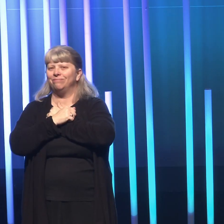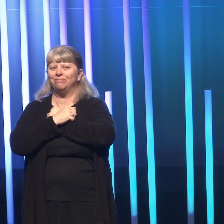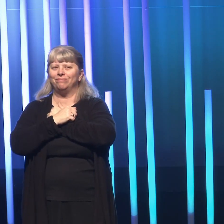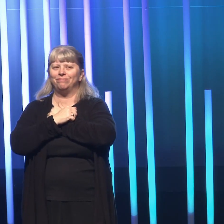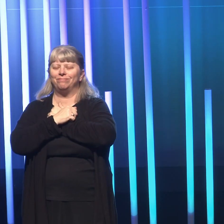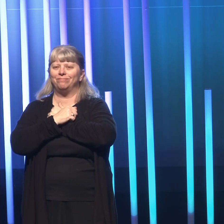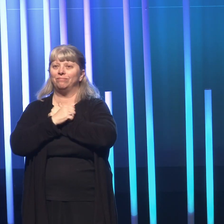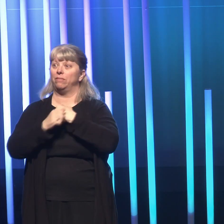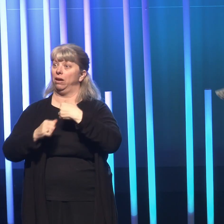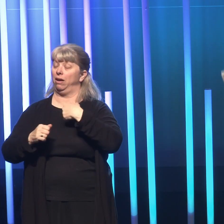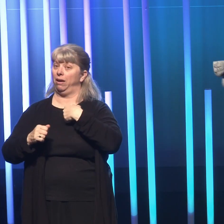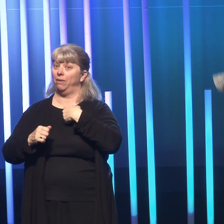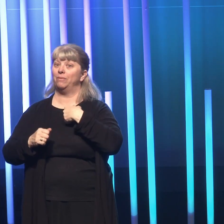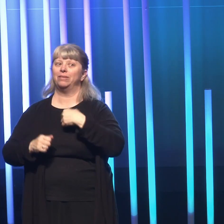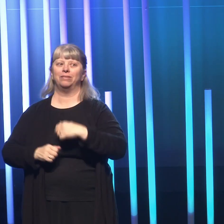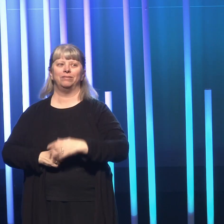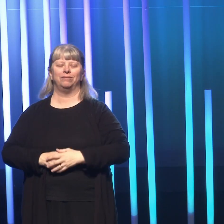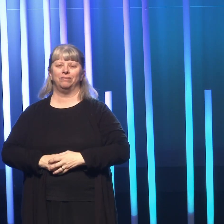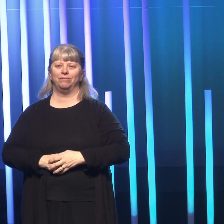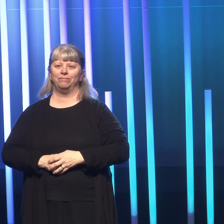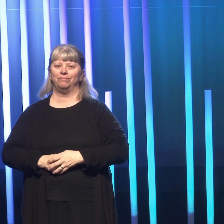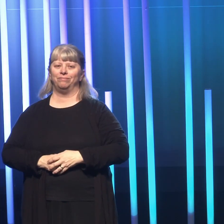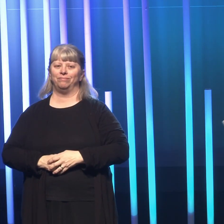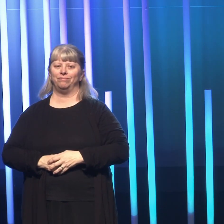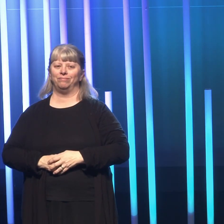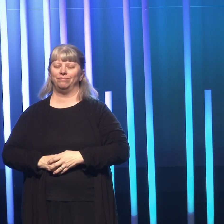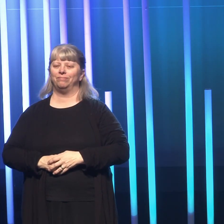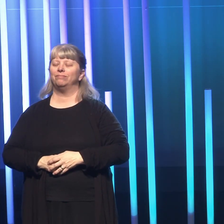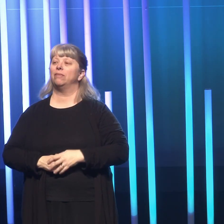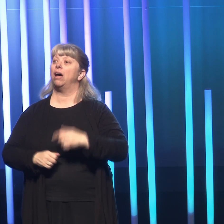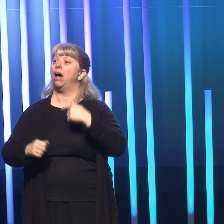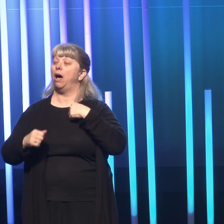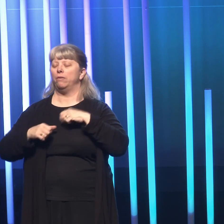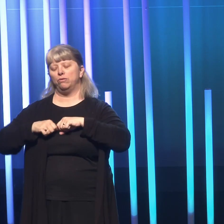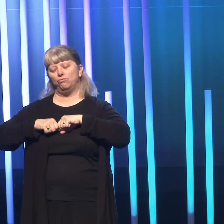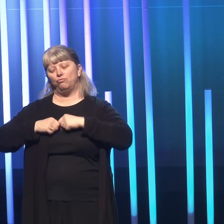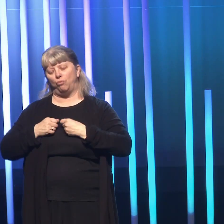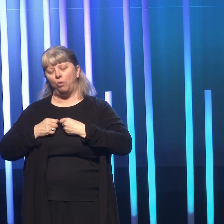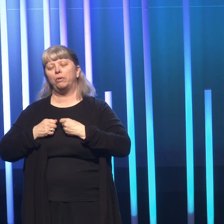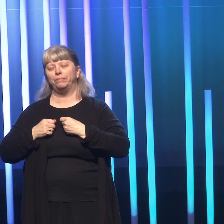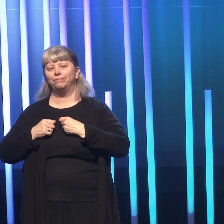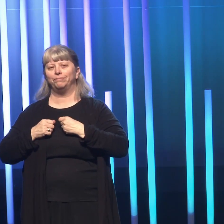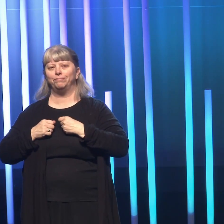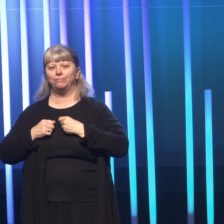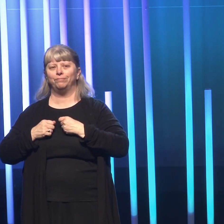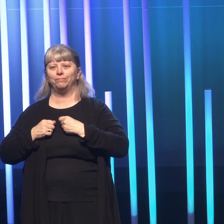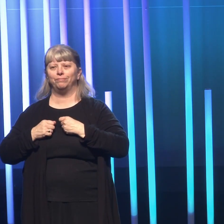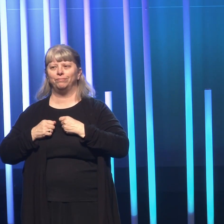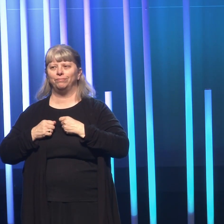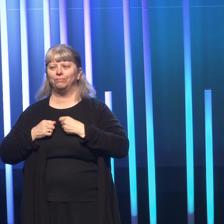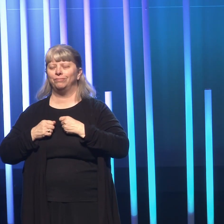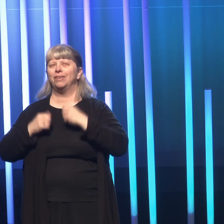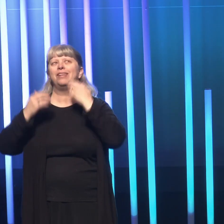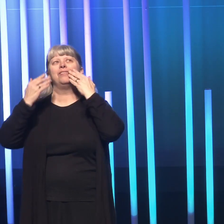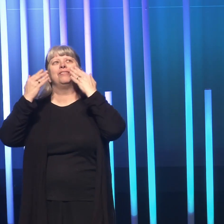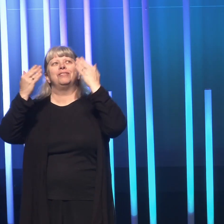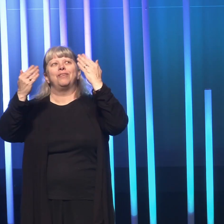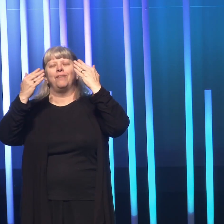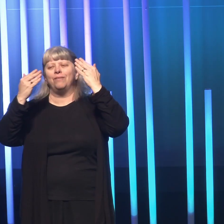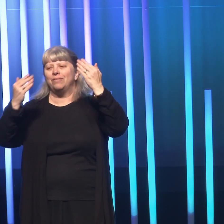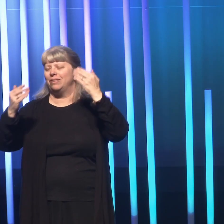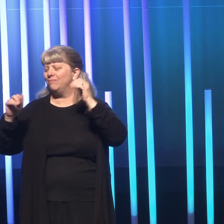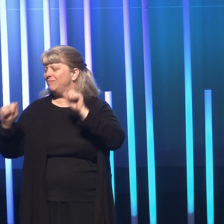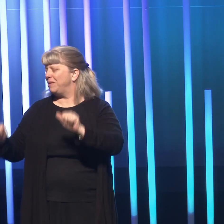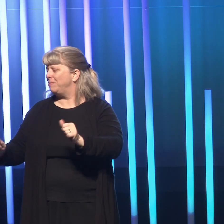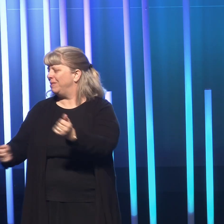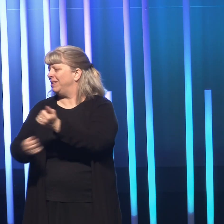And I was broken to the gratitude I had in getting to